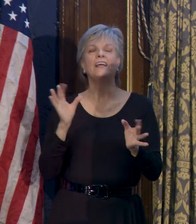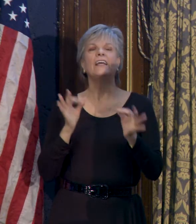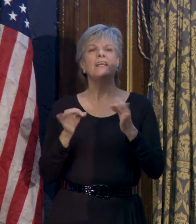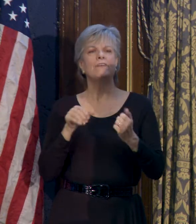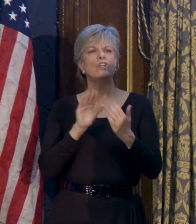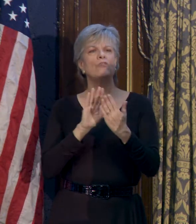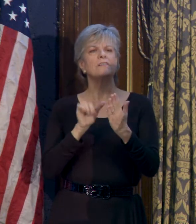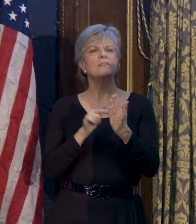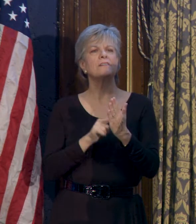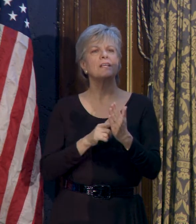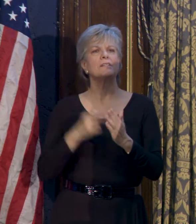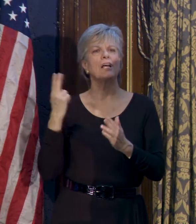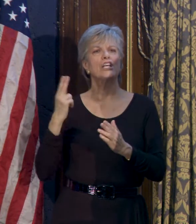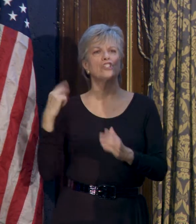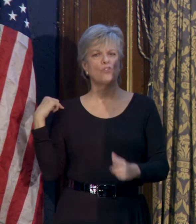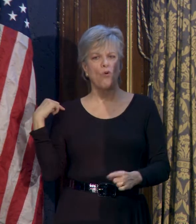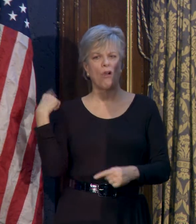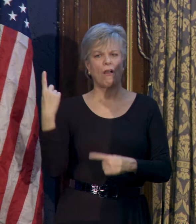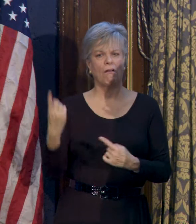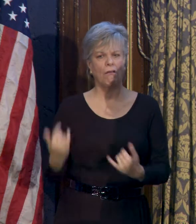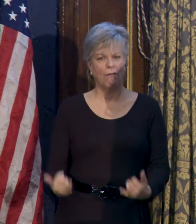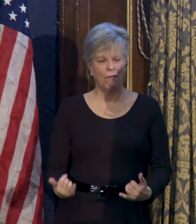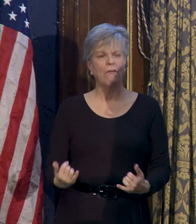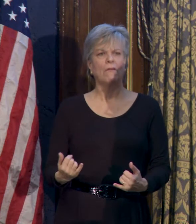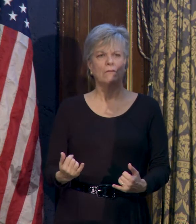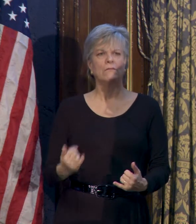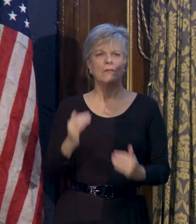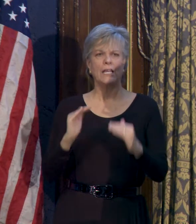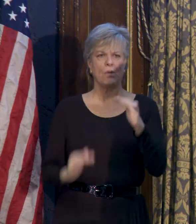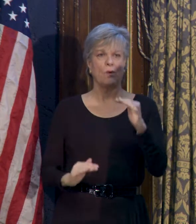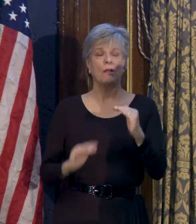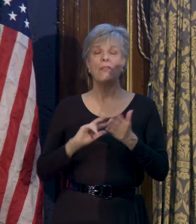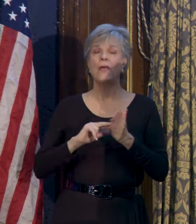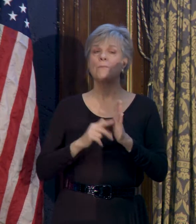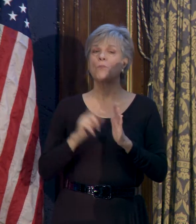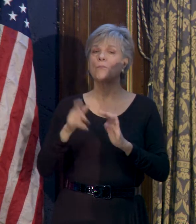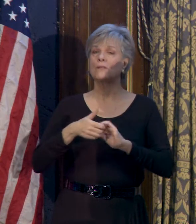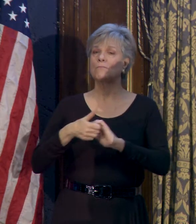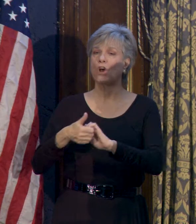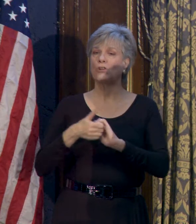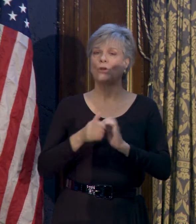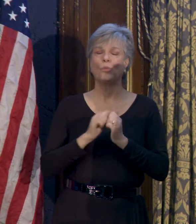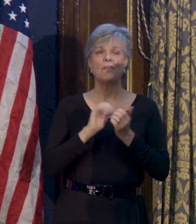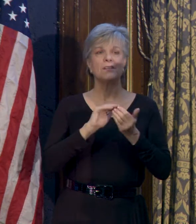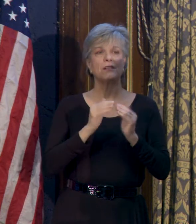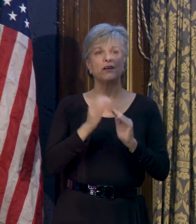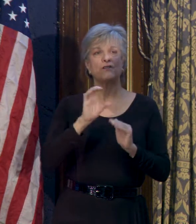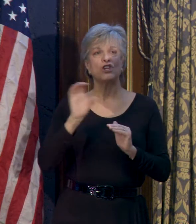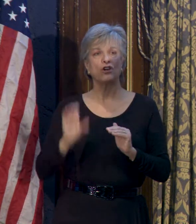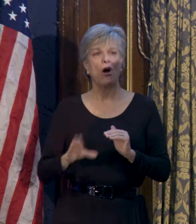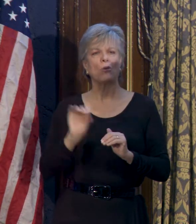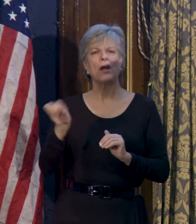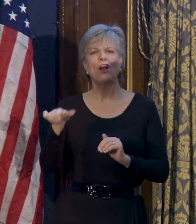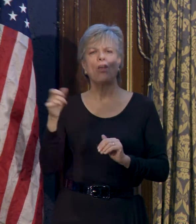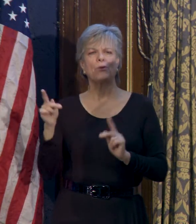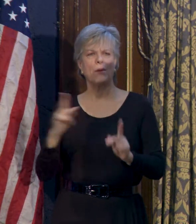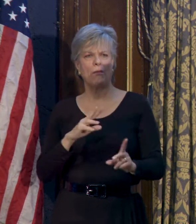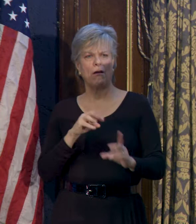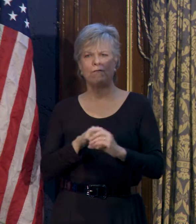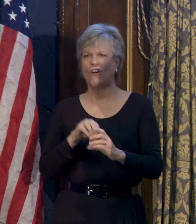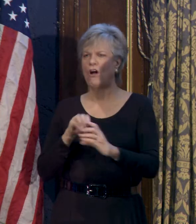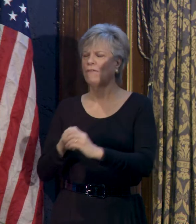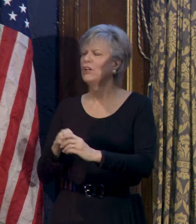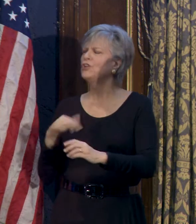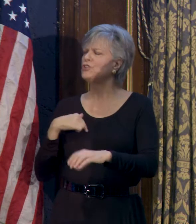inequities. This will require partnering with the City of Chicago and other stakeholders to implement coordinated and comprehensive